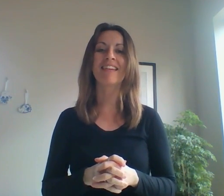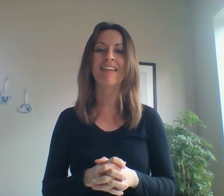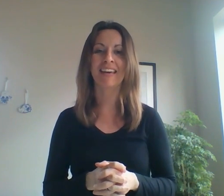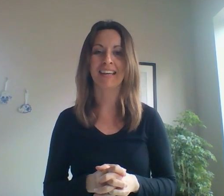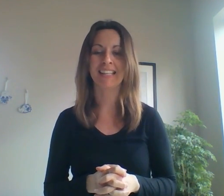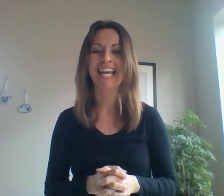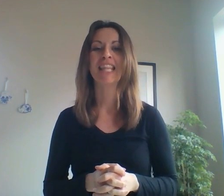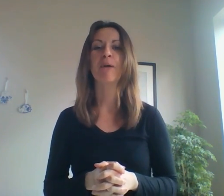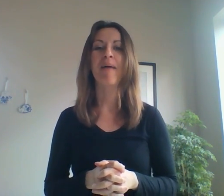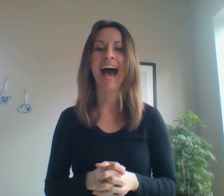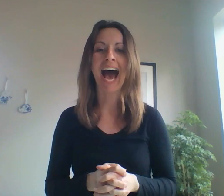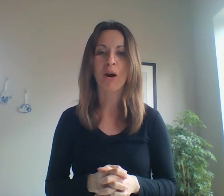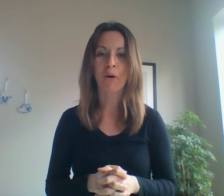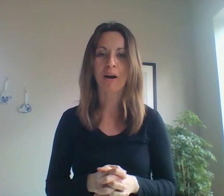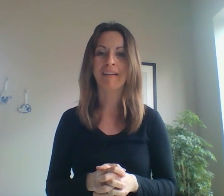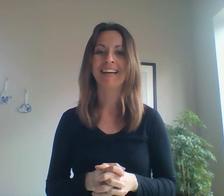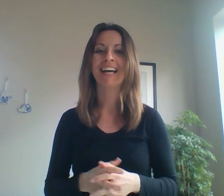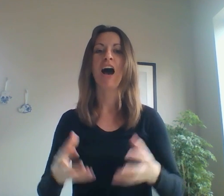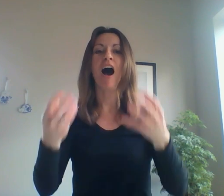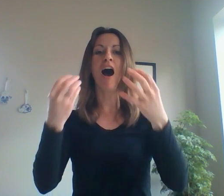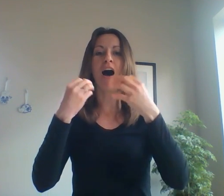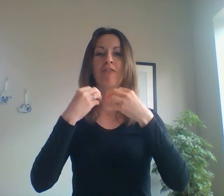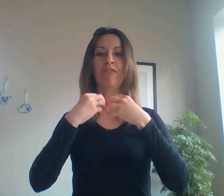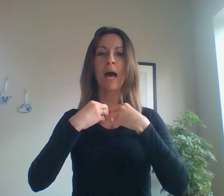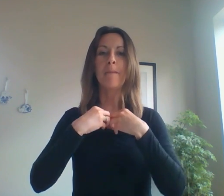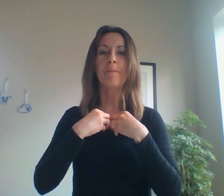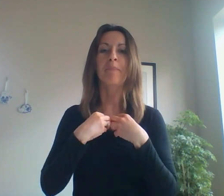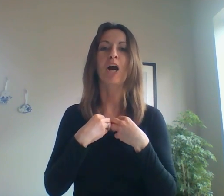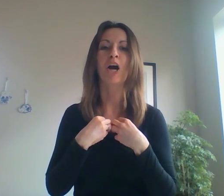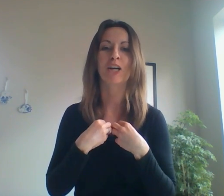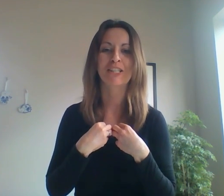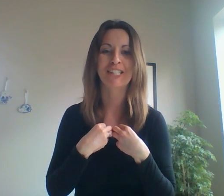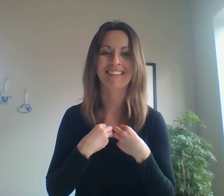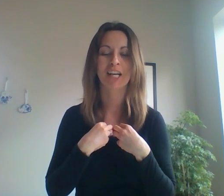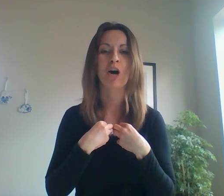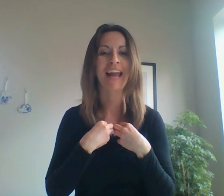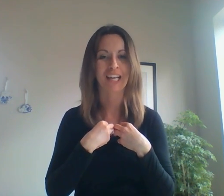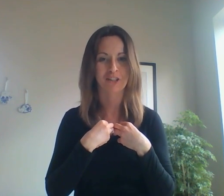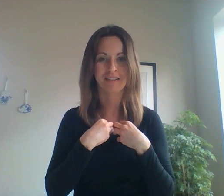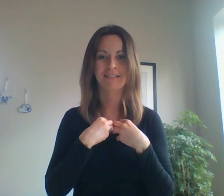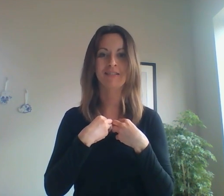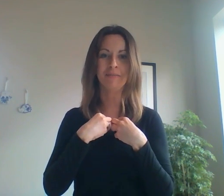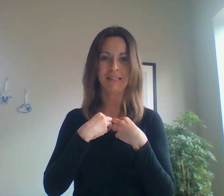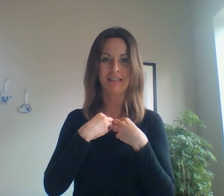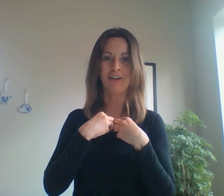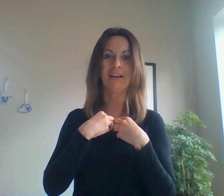is the power of personal connection to the material.